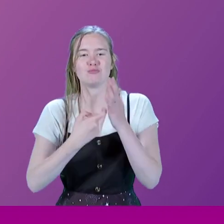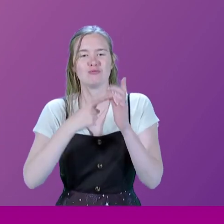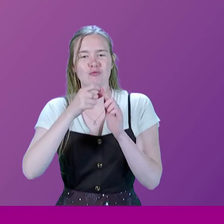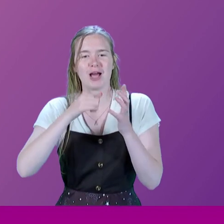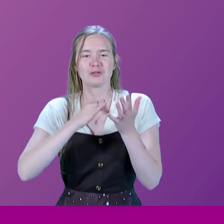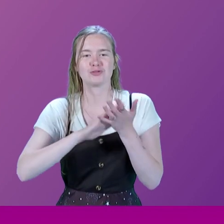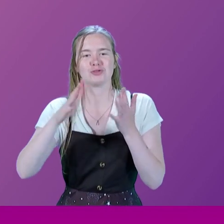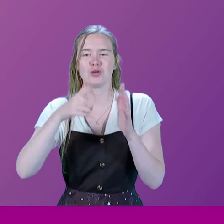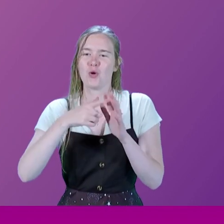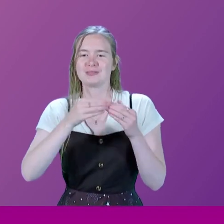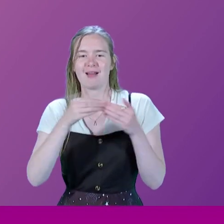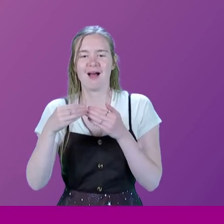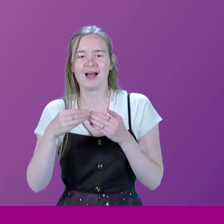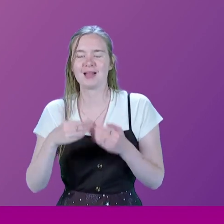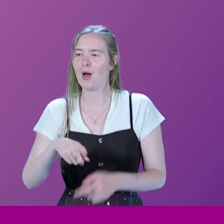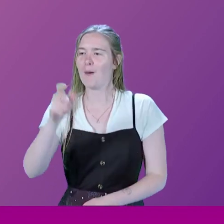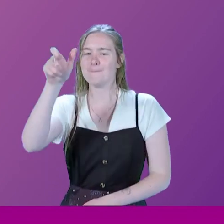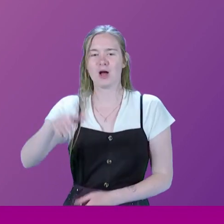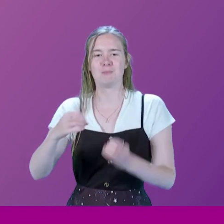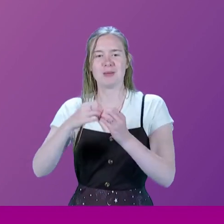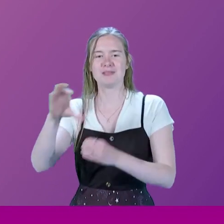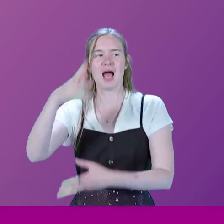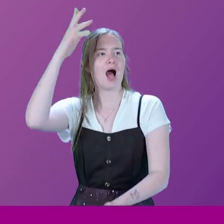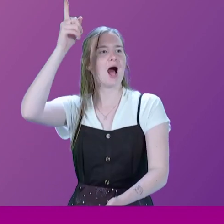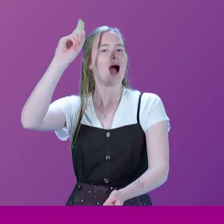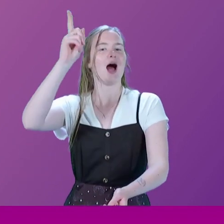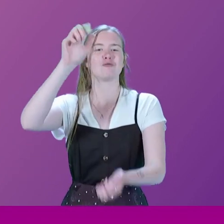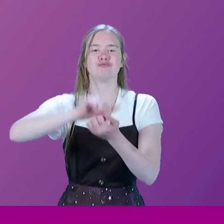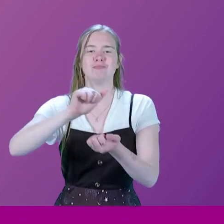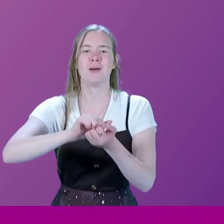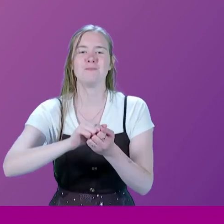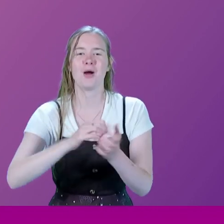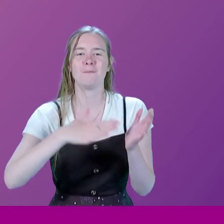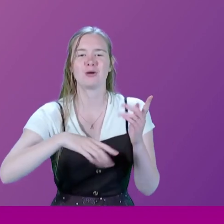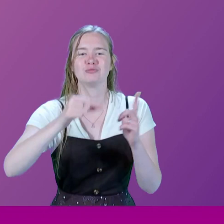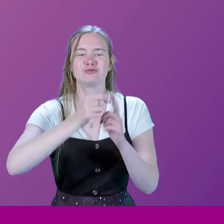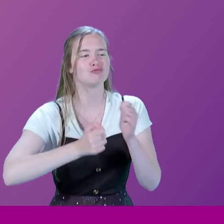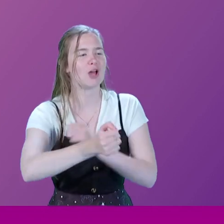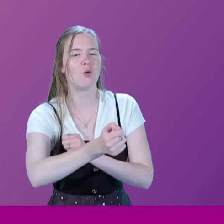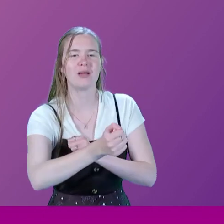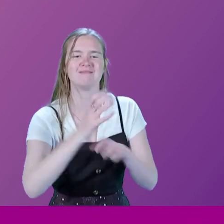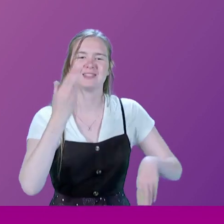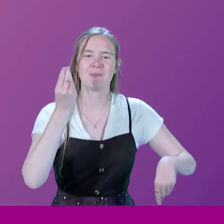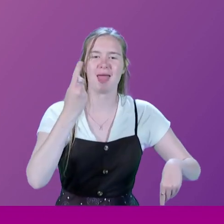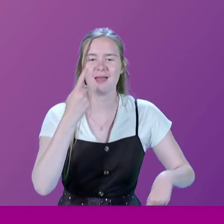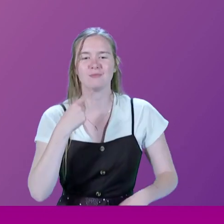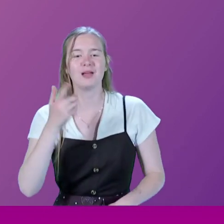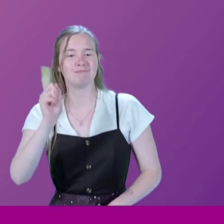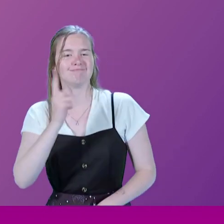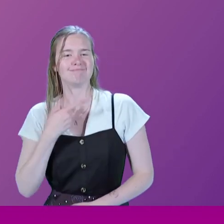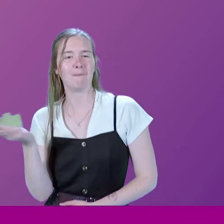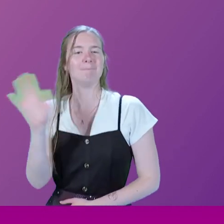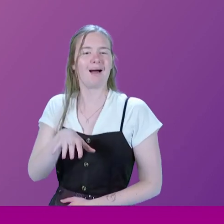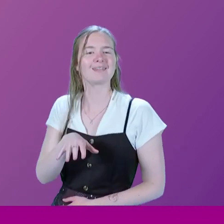that someone at the BBC said, ah, I remember Michael Portillo made a railway journey in Spain ten years ago, let's get him to do it.